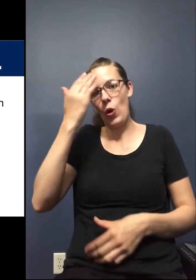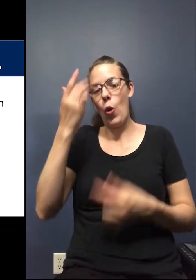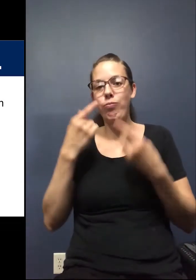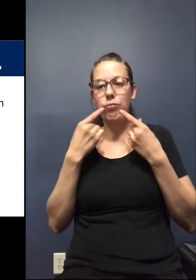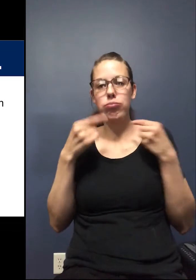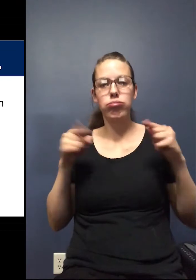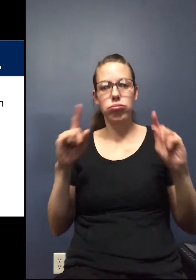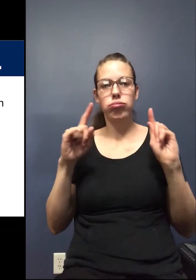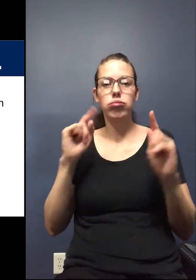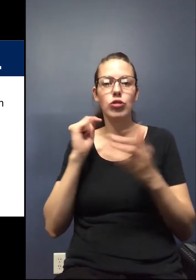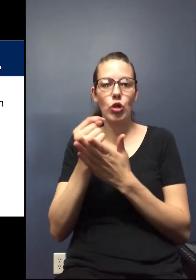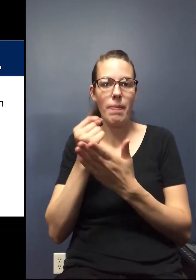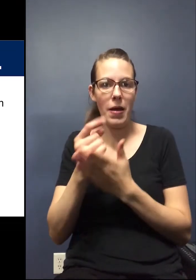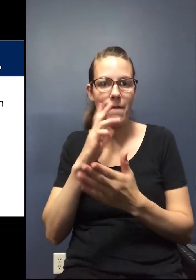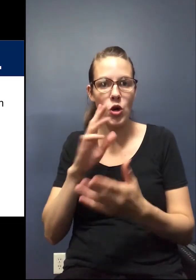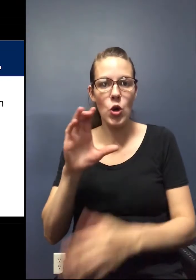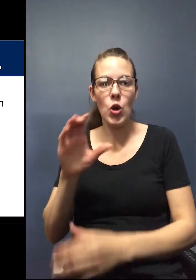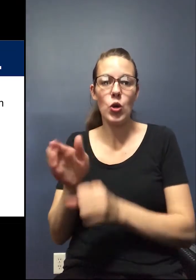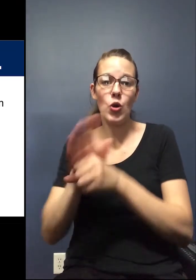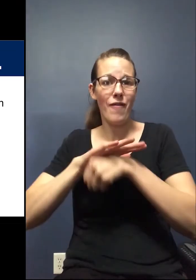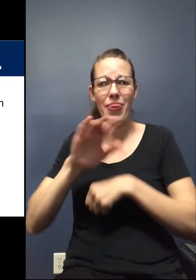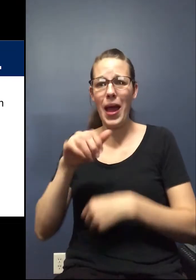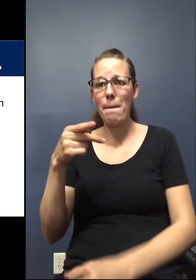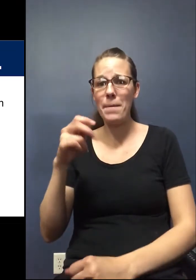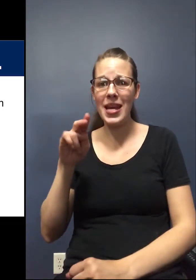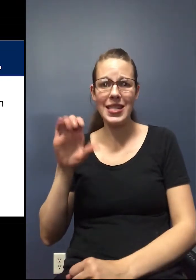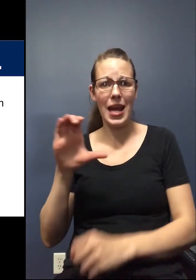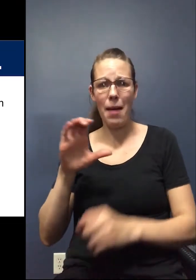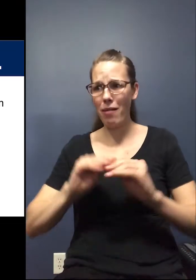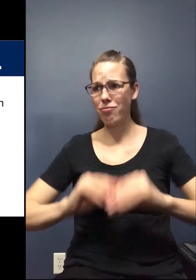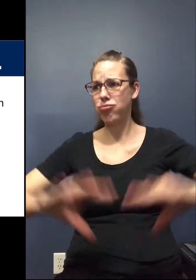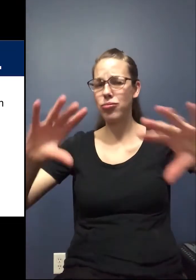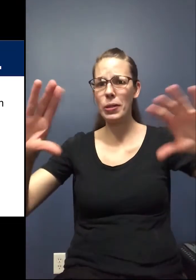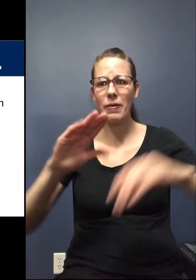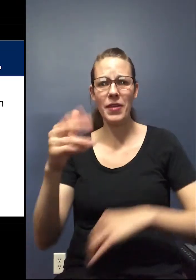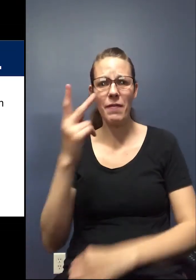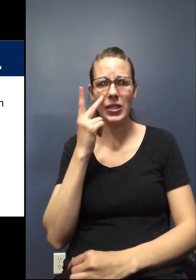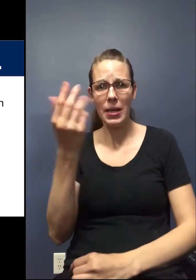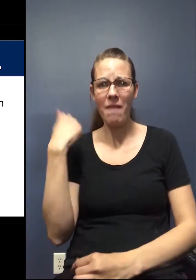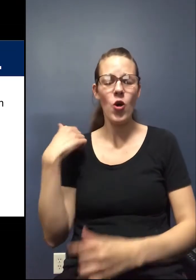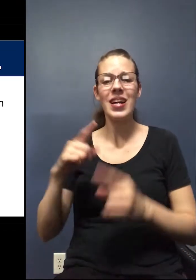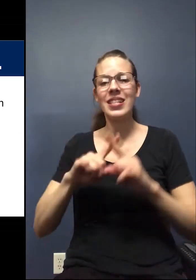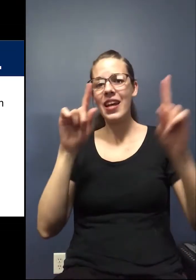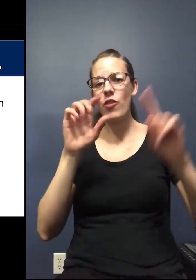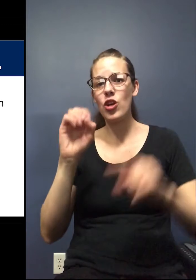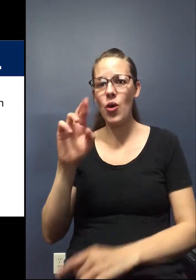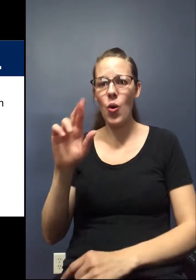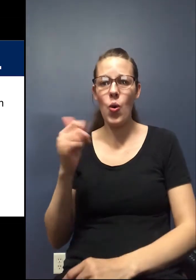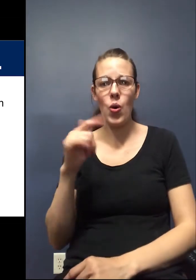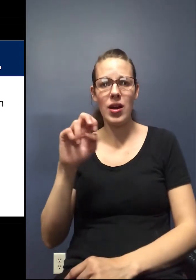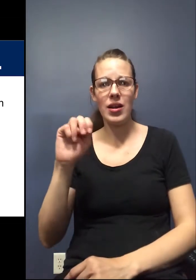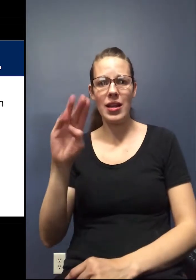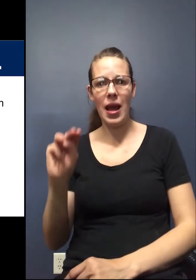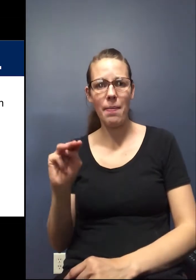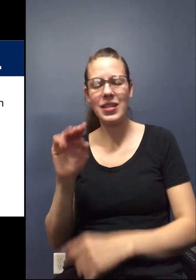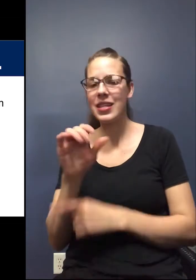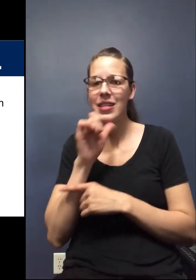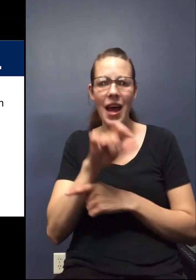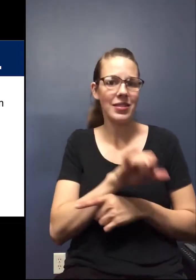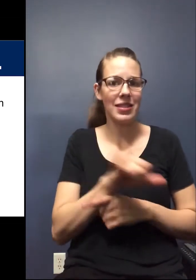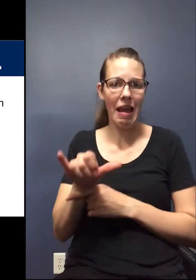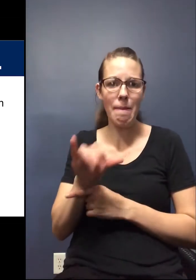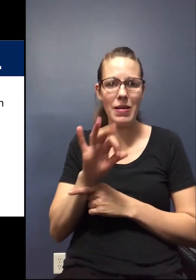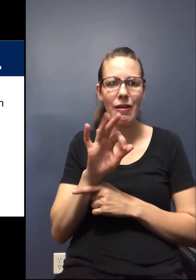effective in treating COVID. I this is a pandemic like we've never seen. It's a different organism, it's influenza,